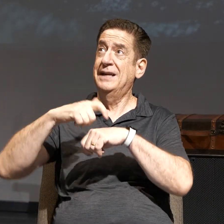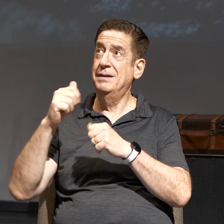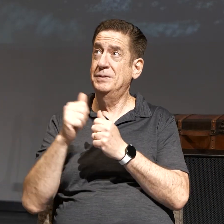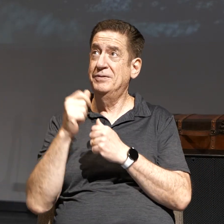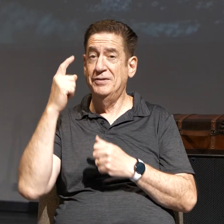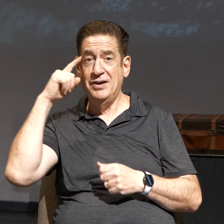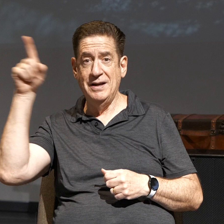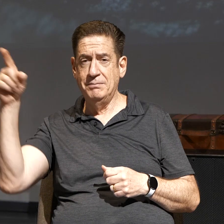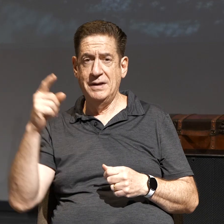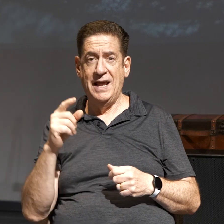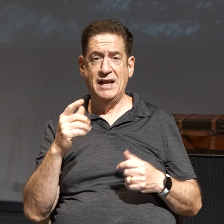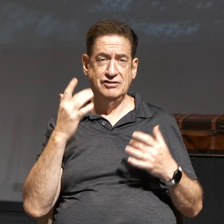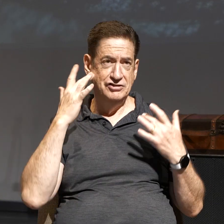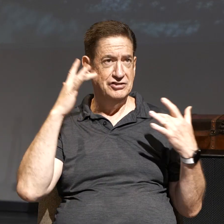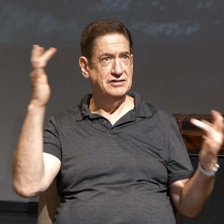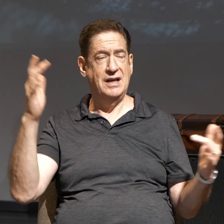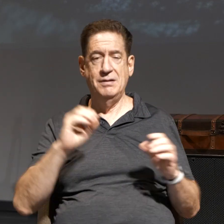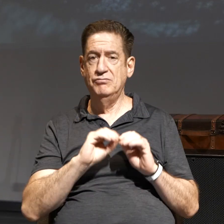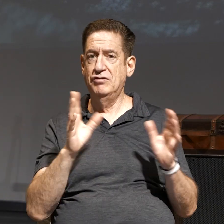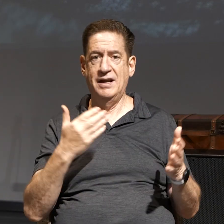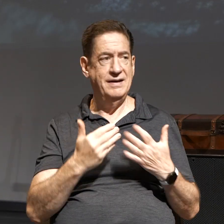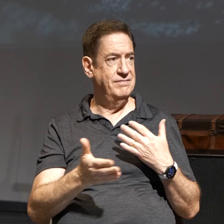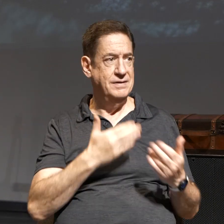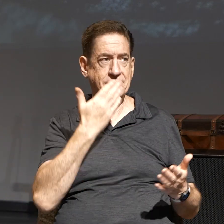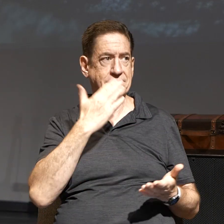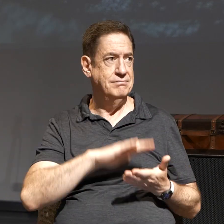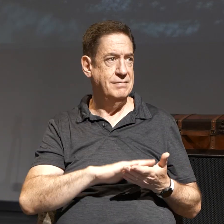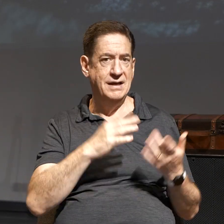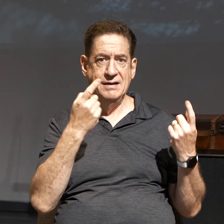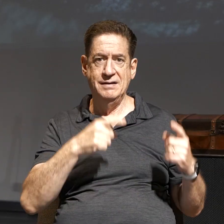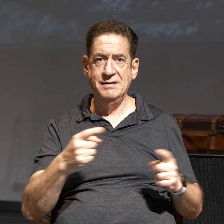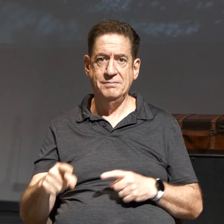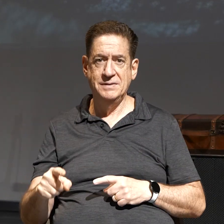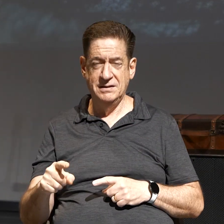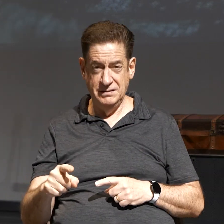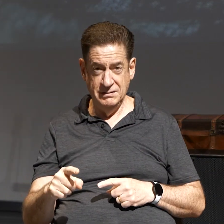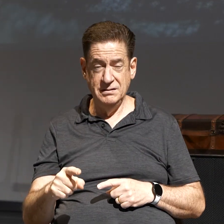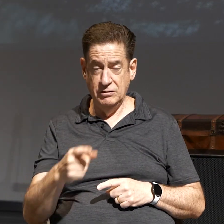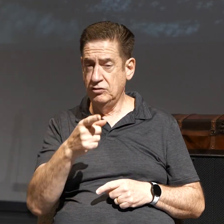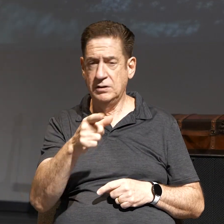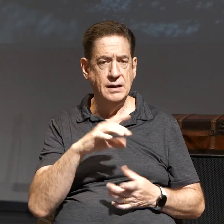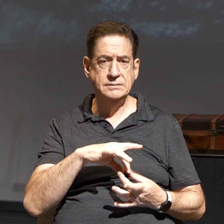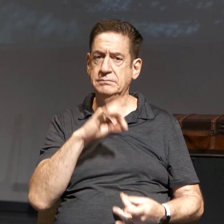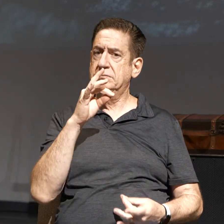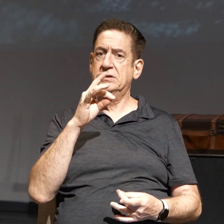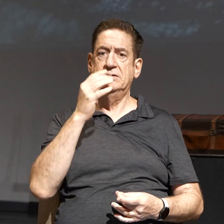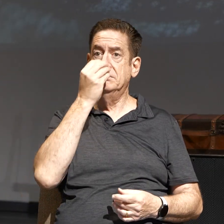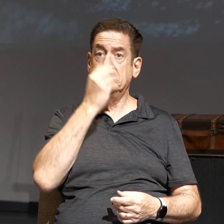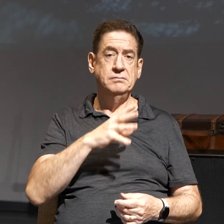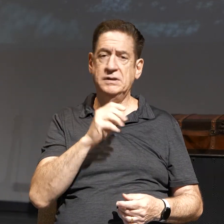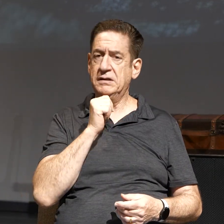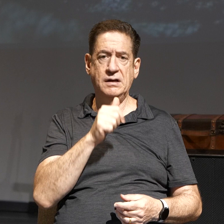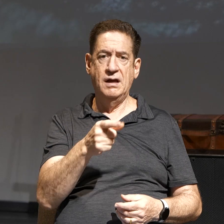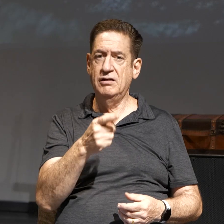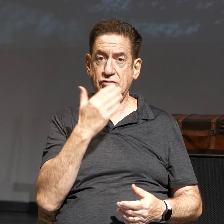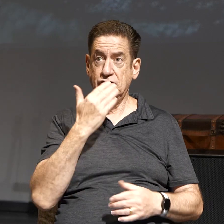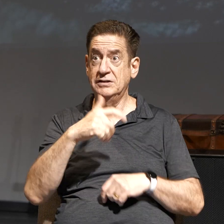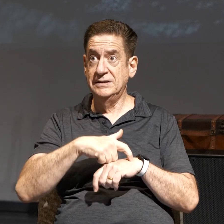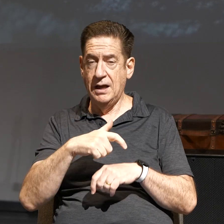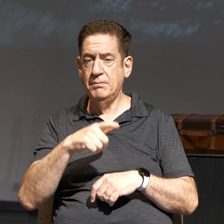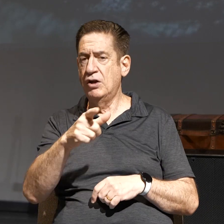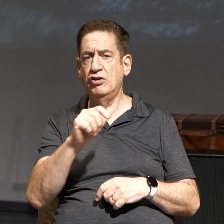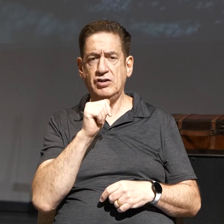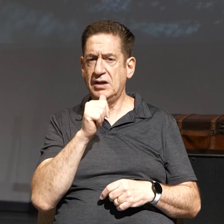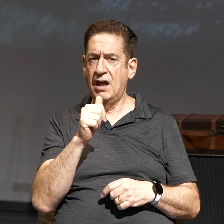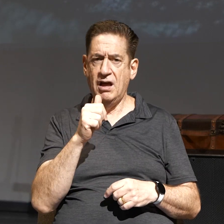shine bright in the bad times for Him. So you're not going to become spiritually indifferent during good times and then in despair during